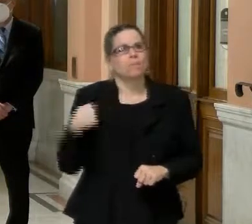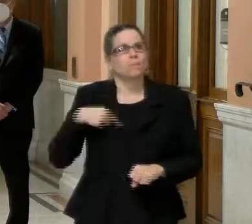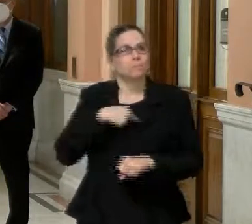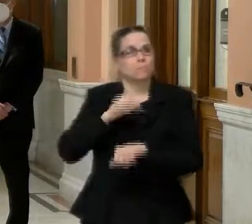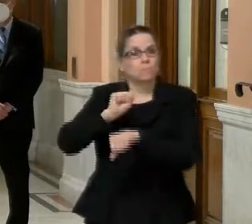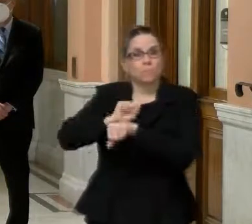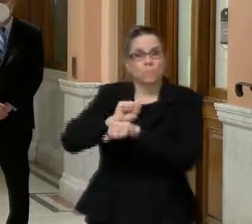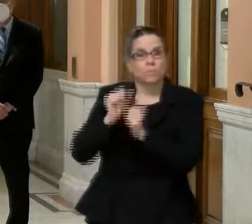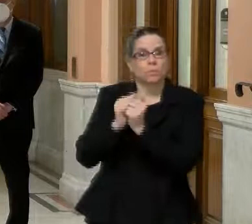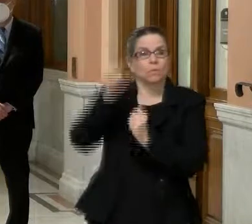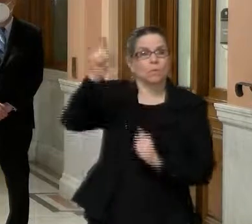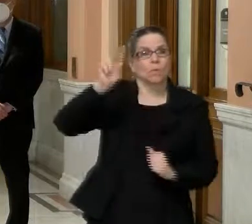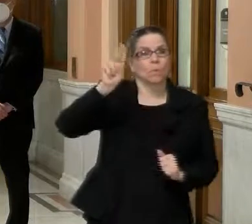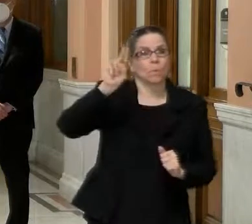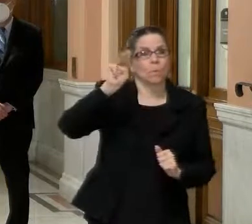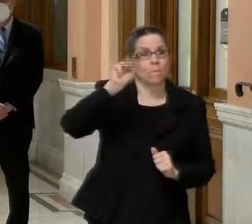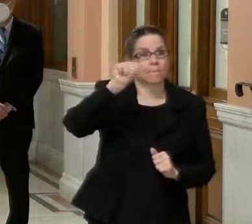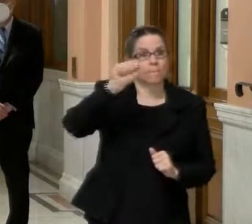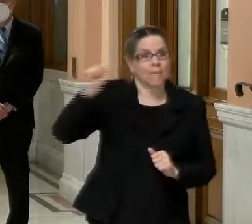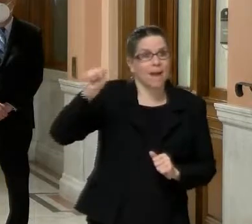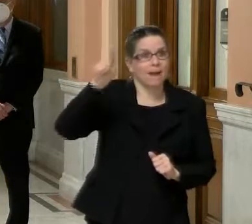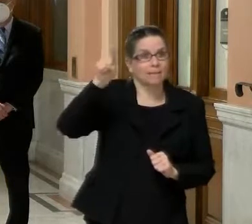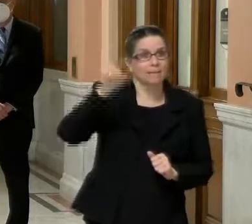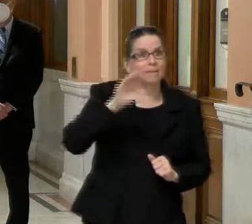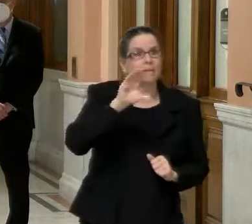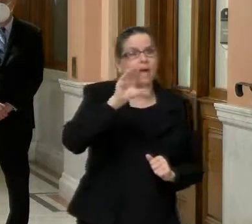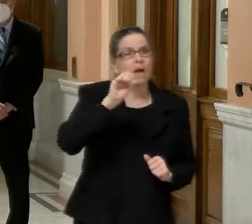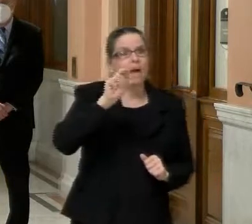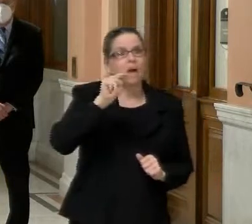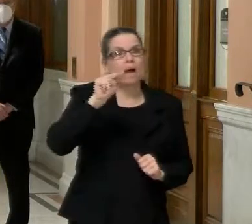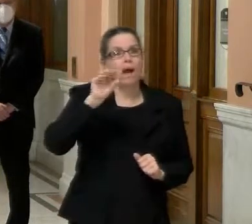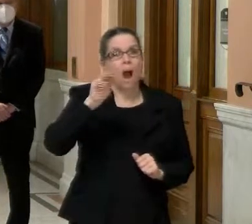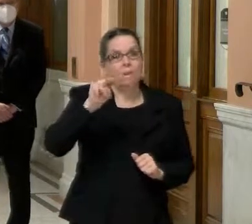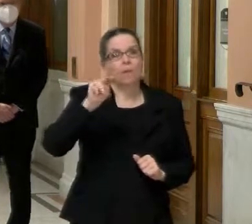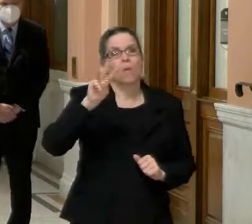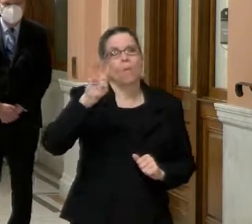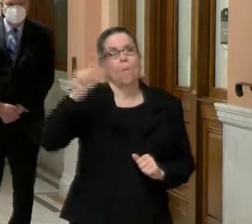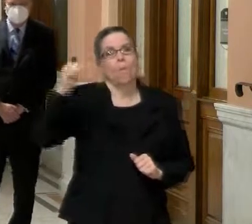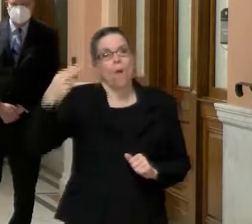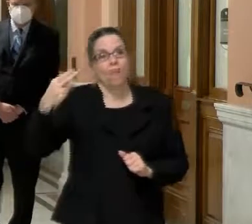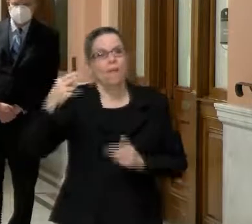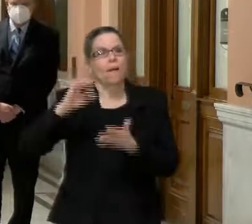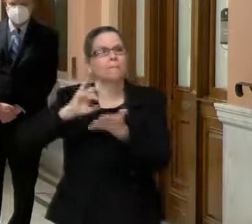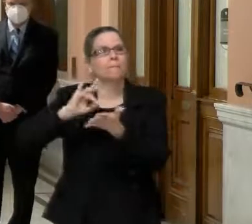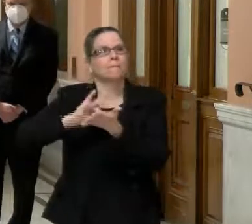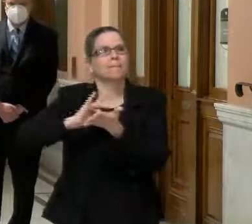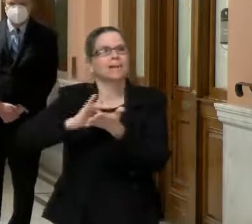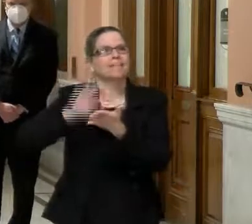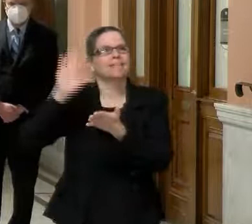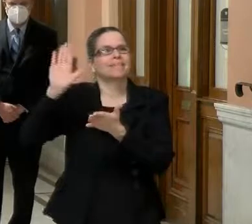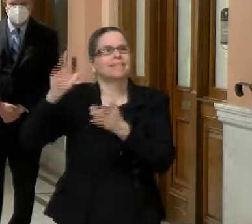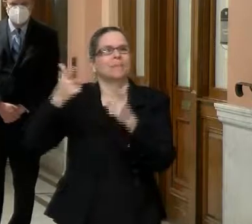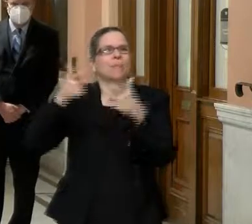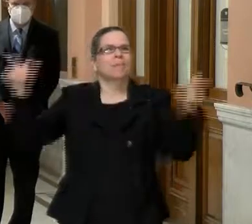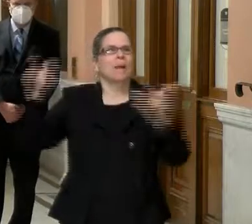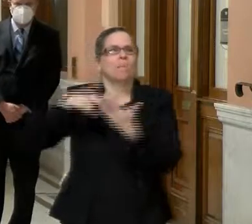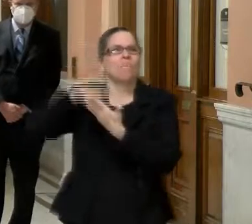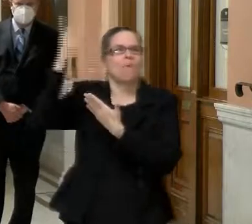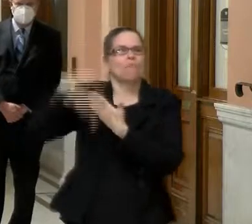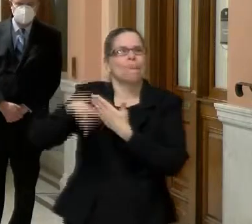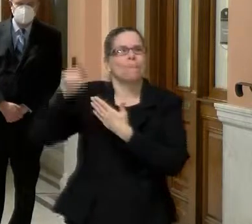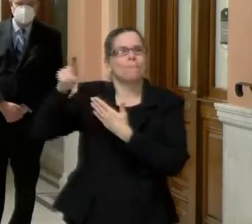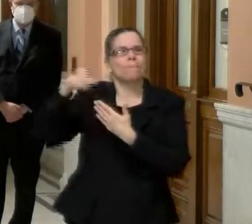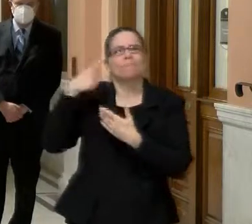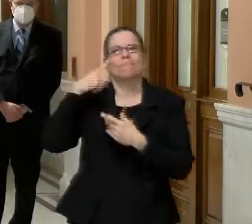kind of, uh, logistical arm for large programmatic medical programs like prison medicine and things like that.